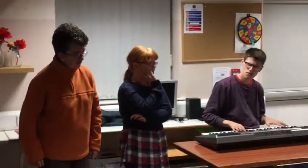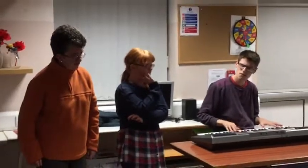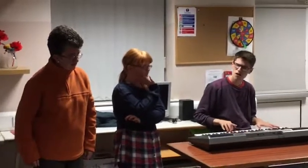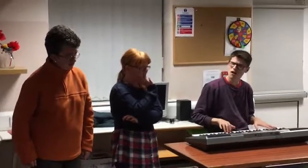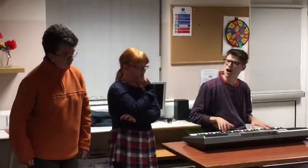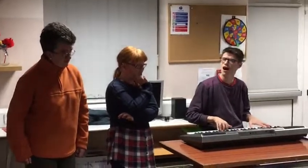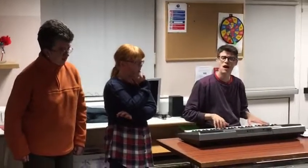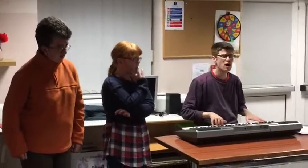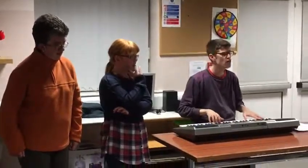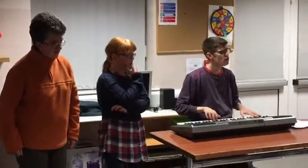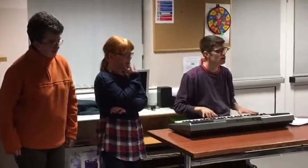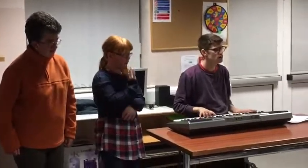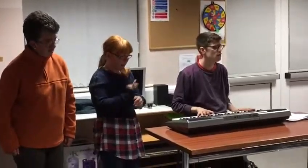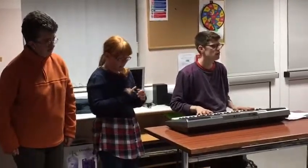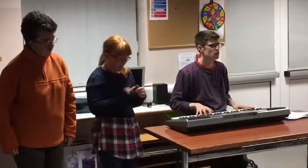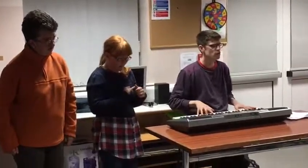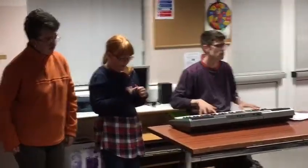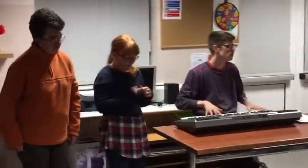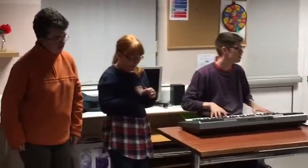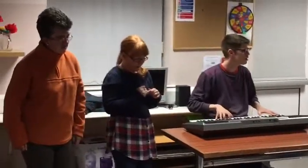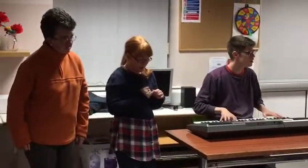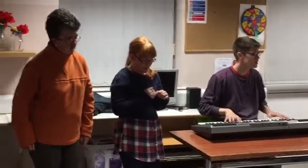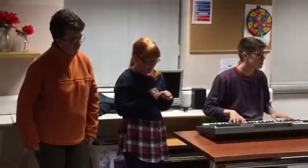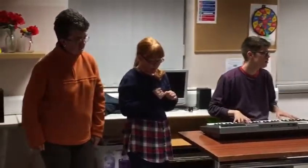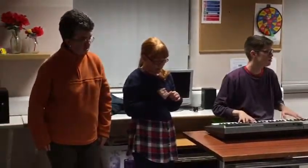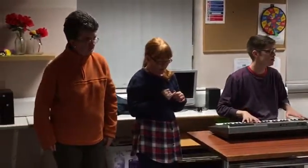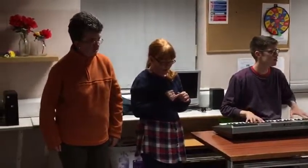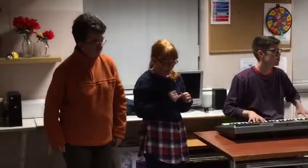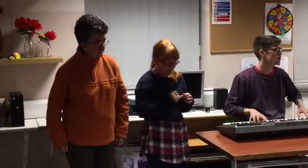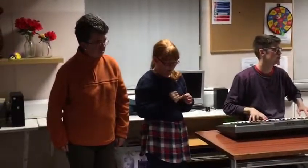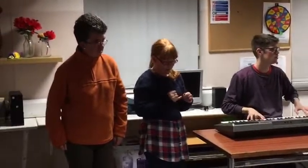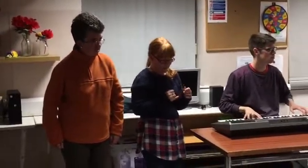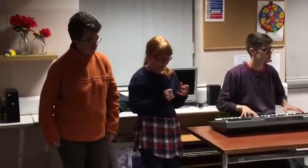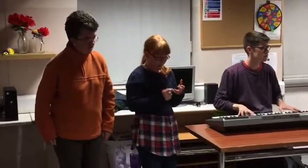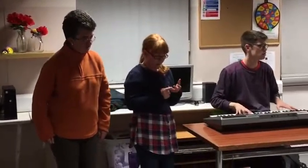And the living is easy